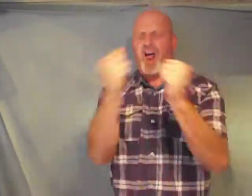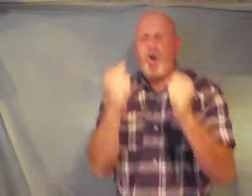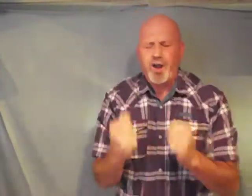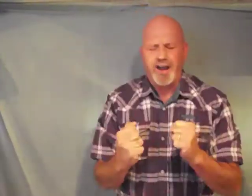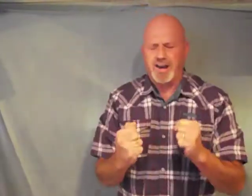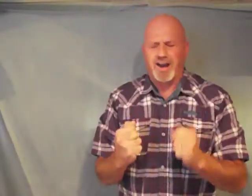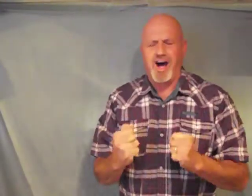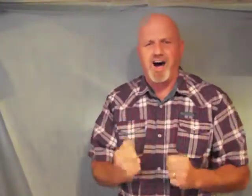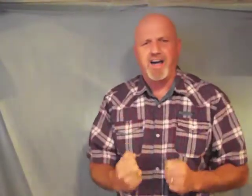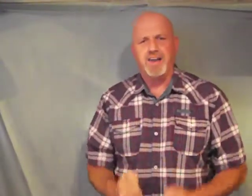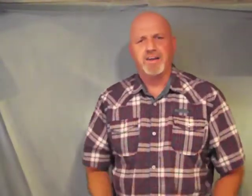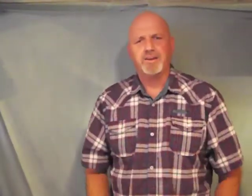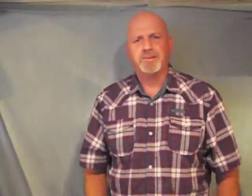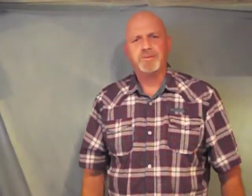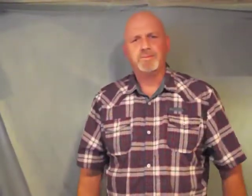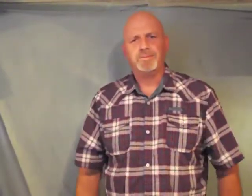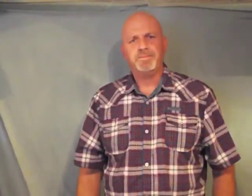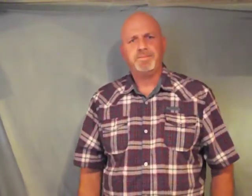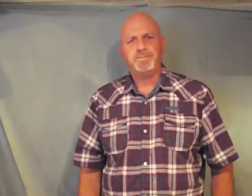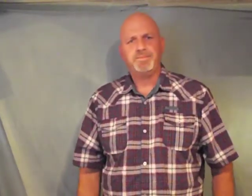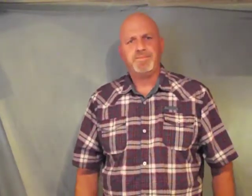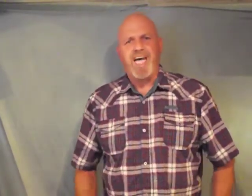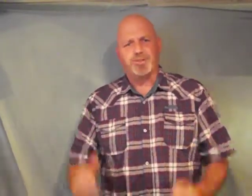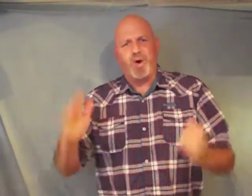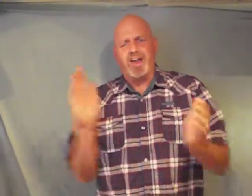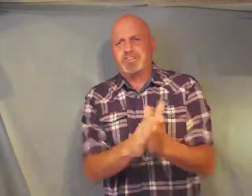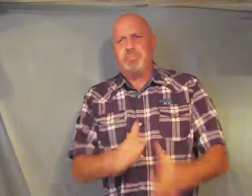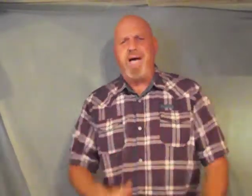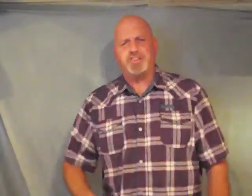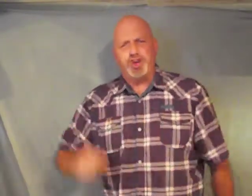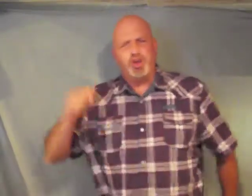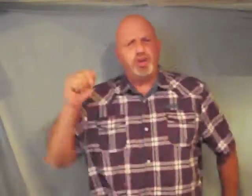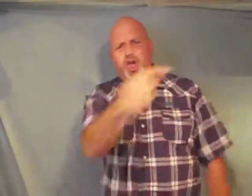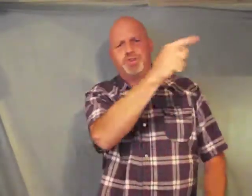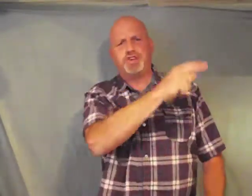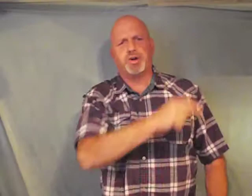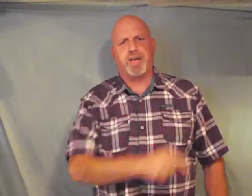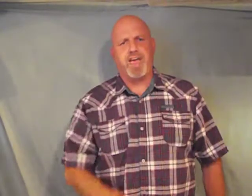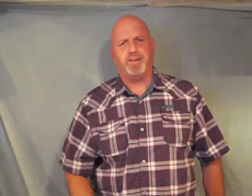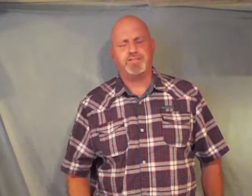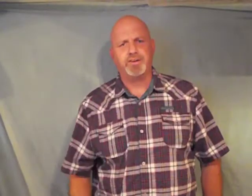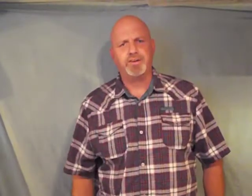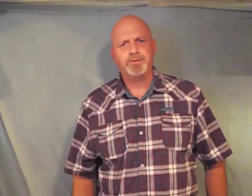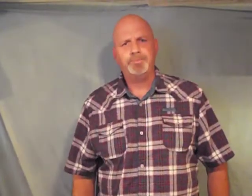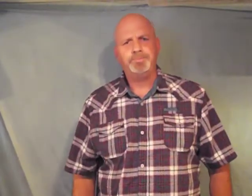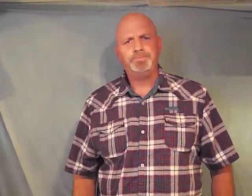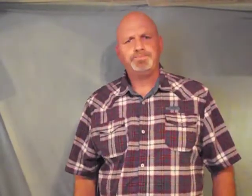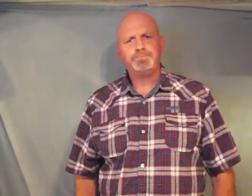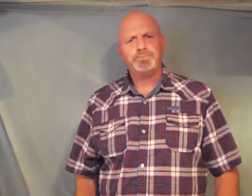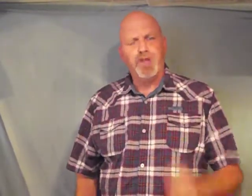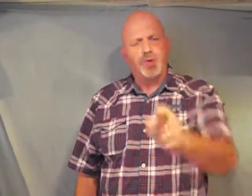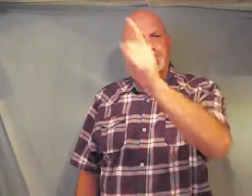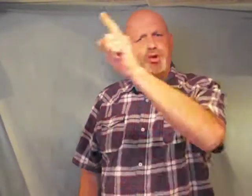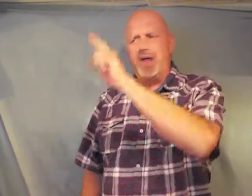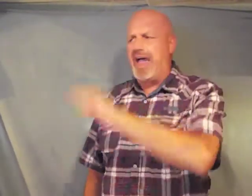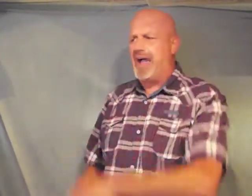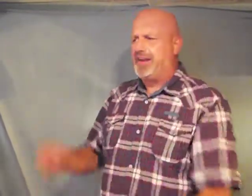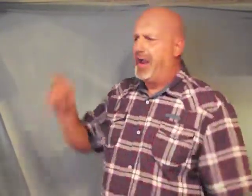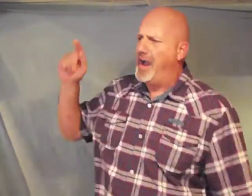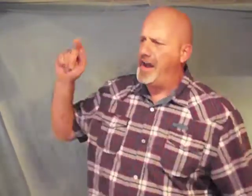to God that's what it's about you use your gift don't you let a